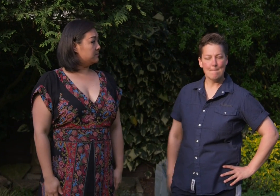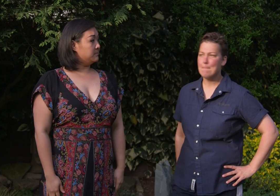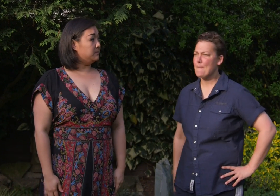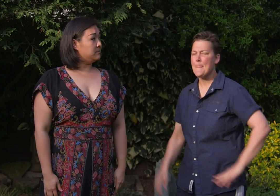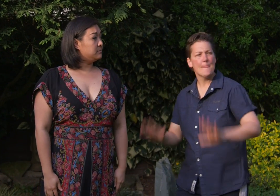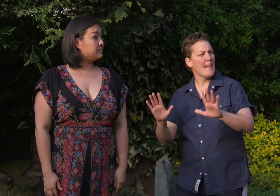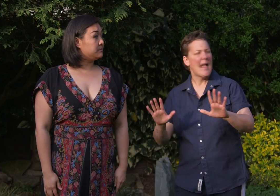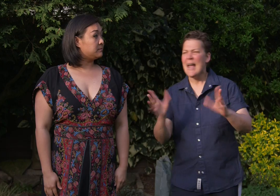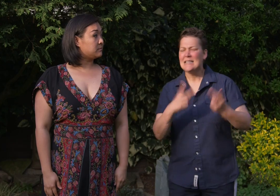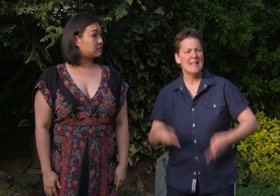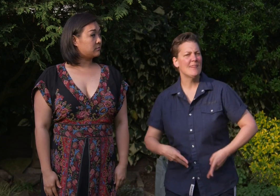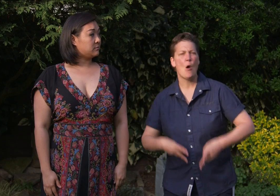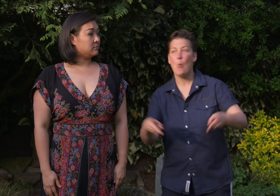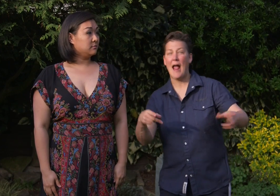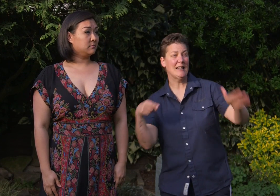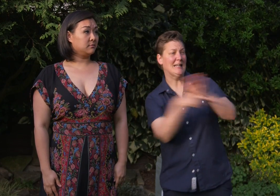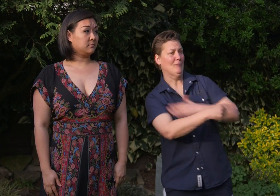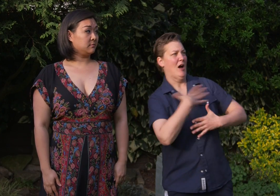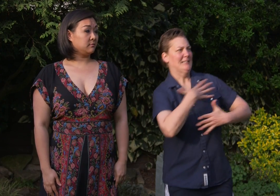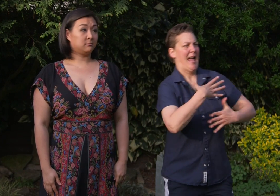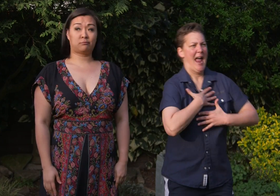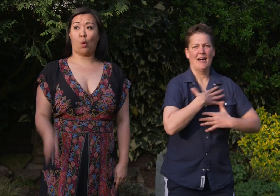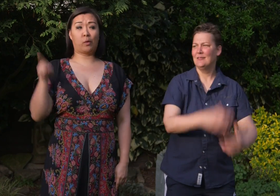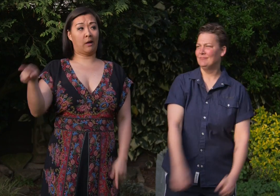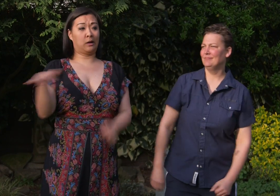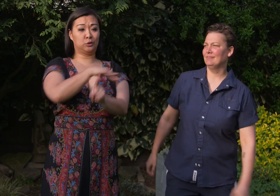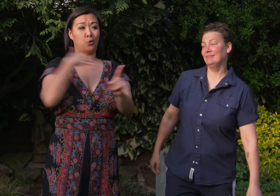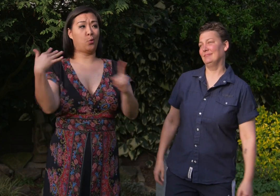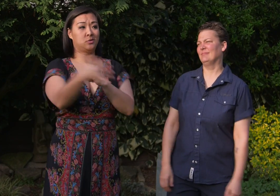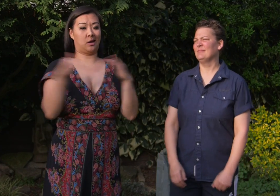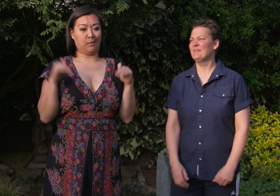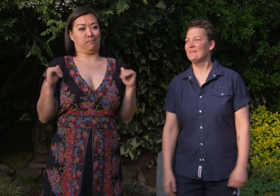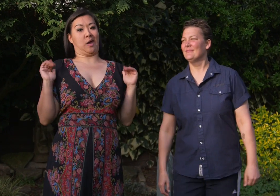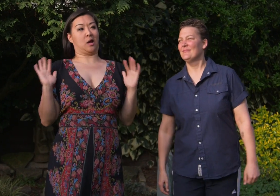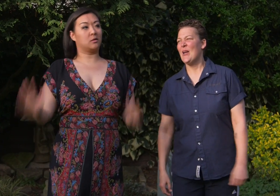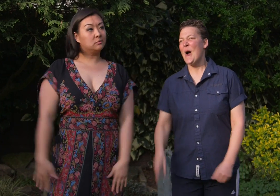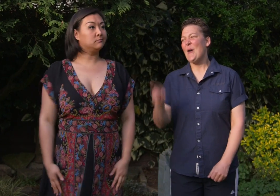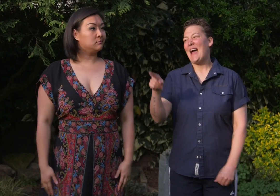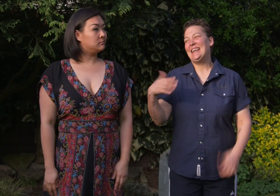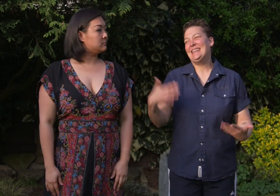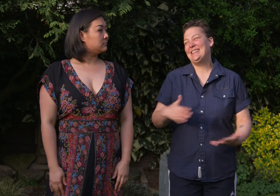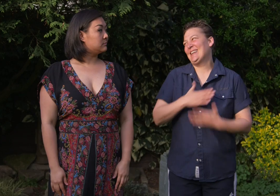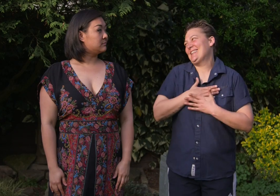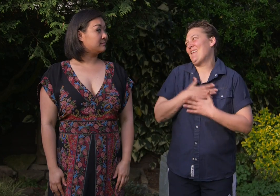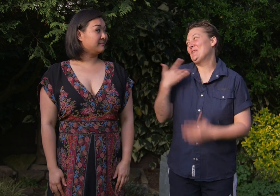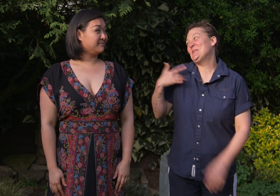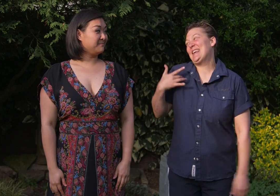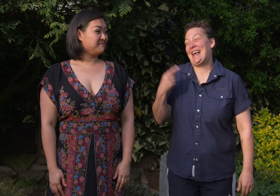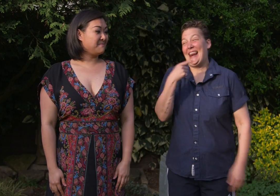So tell me, dear, is it the way that he runs scared? Or that he's socially impaired? Or that he only likes to tinkle